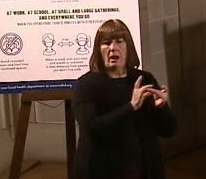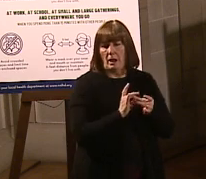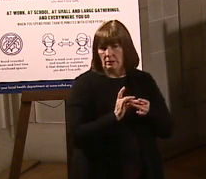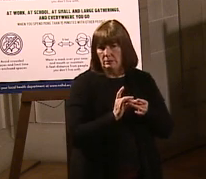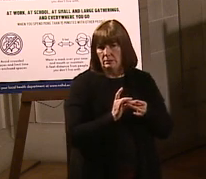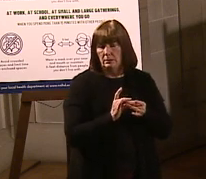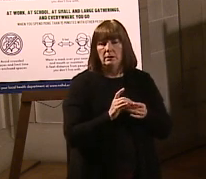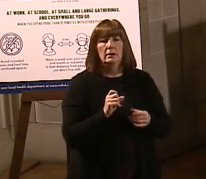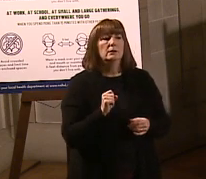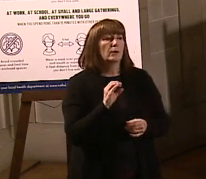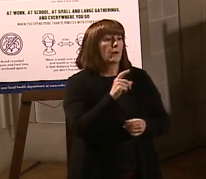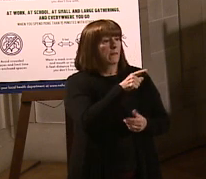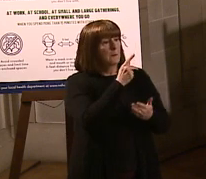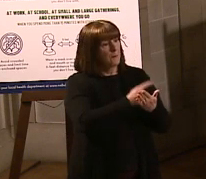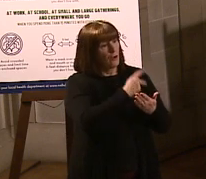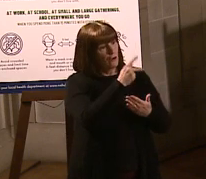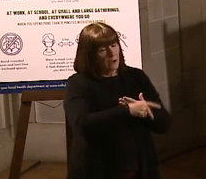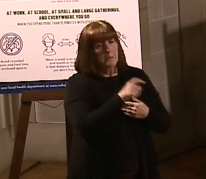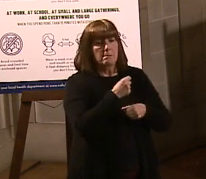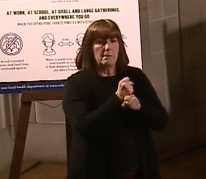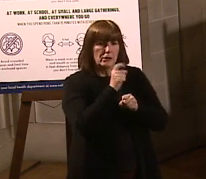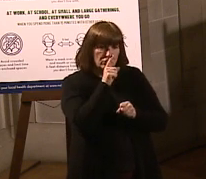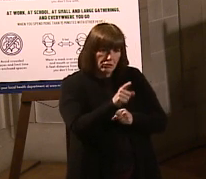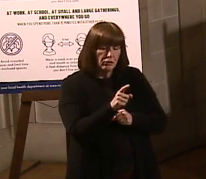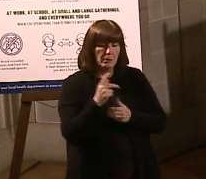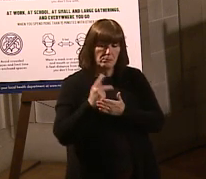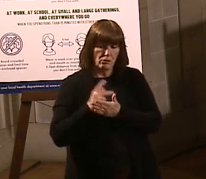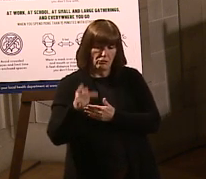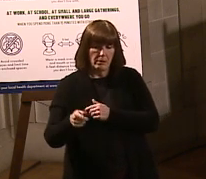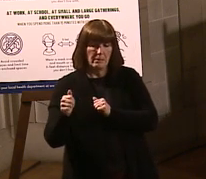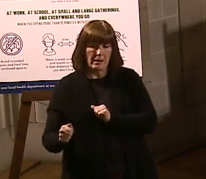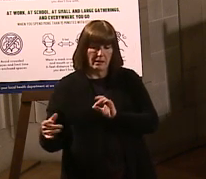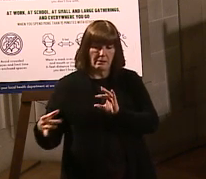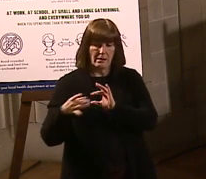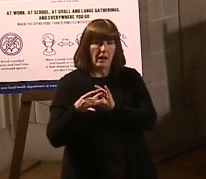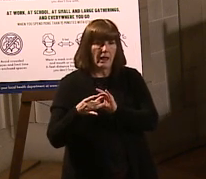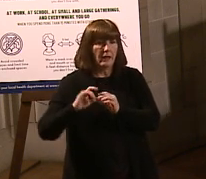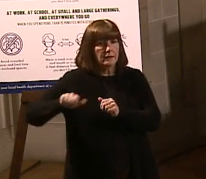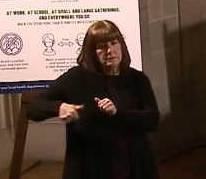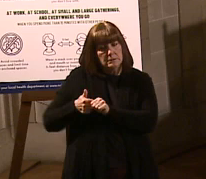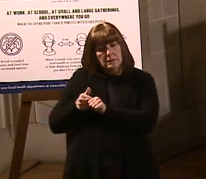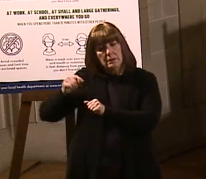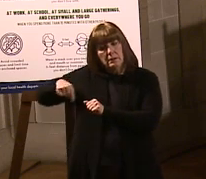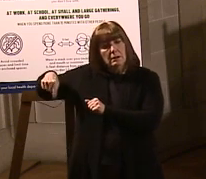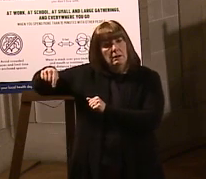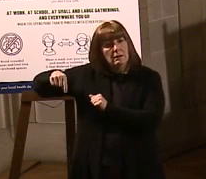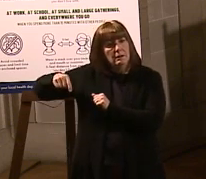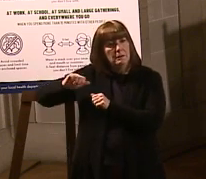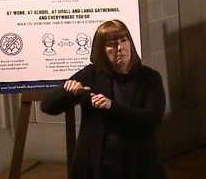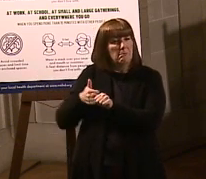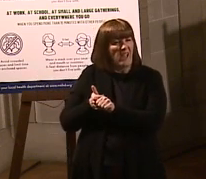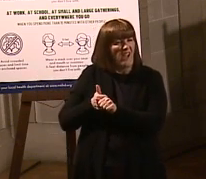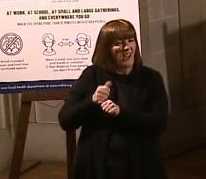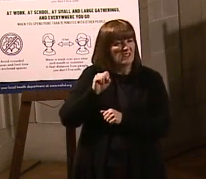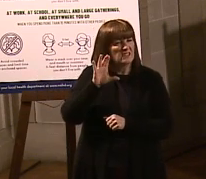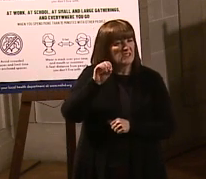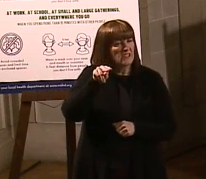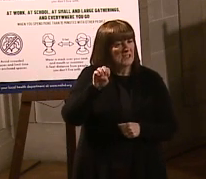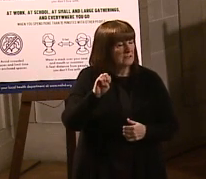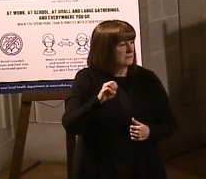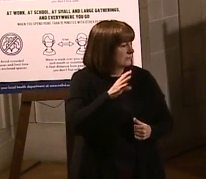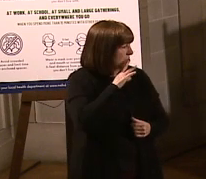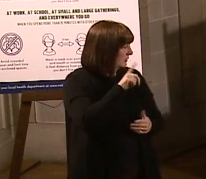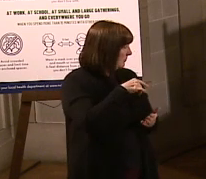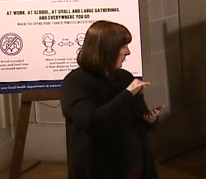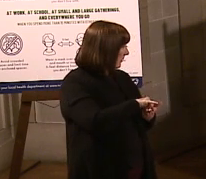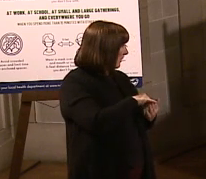program, and so we needed to make sure that the program is connected on the back end, and that stuff takes time. also wanted to talk